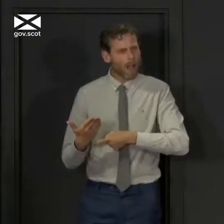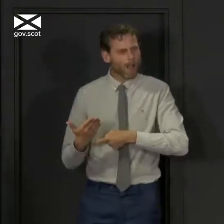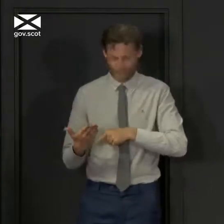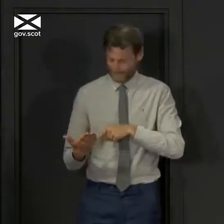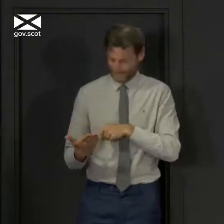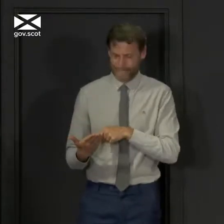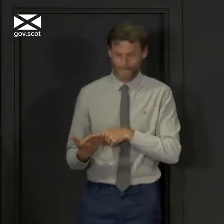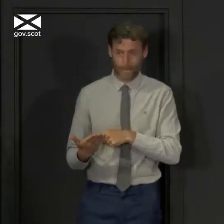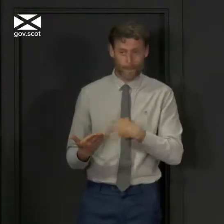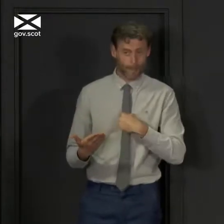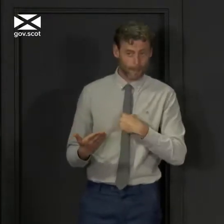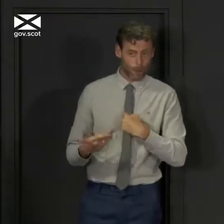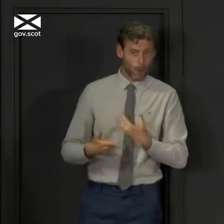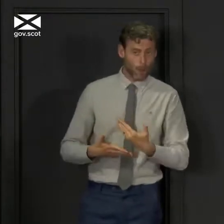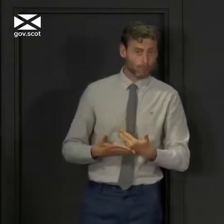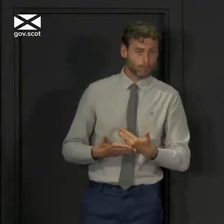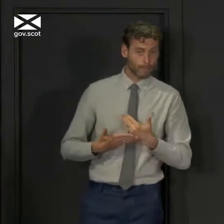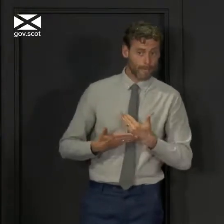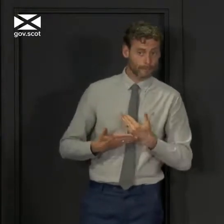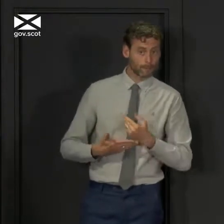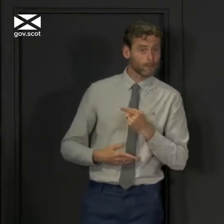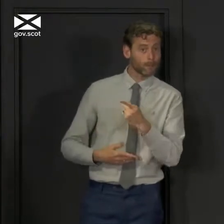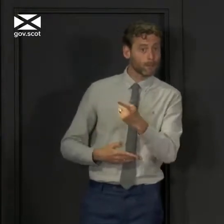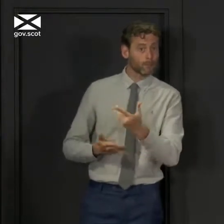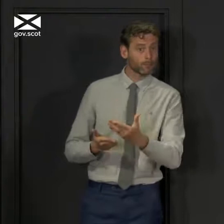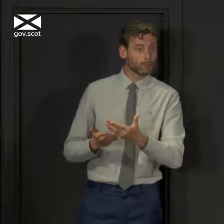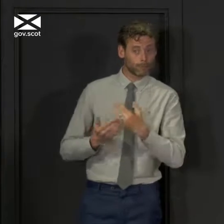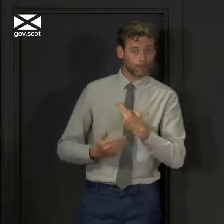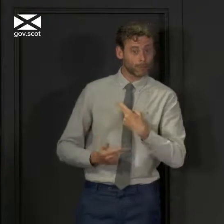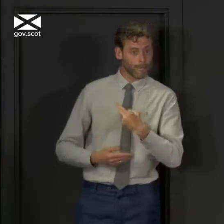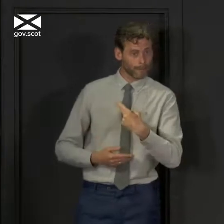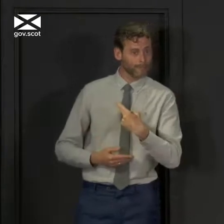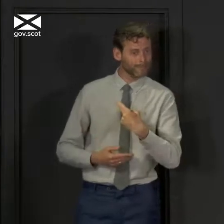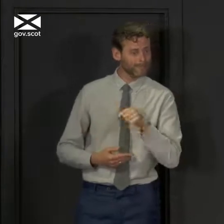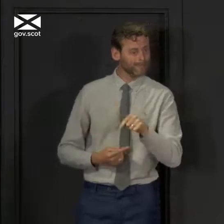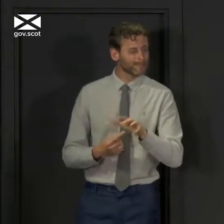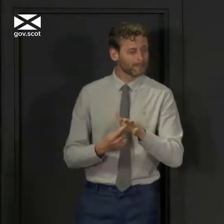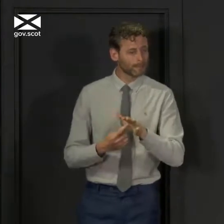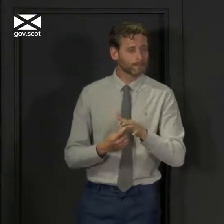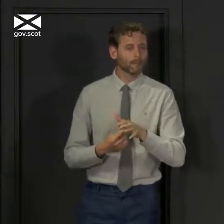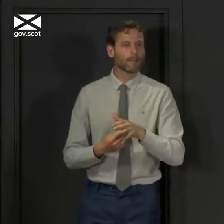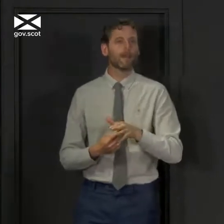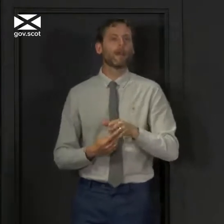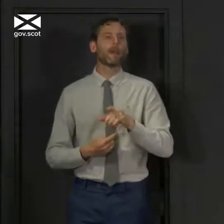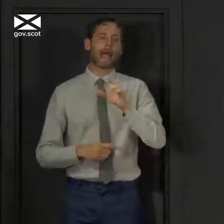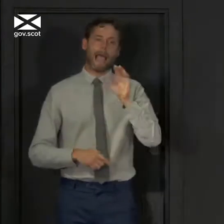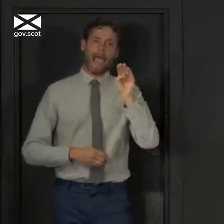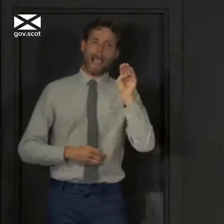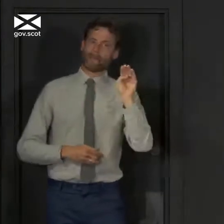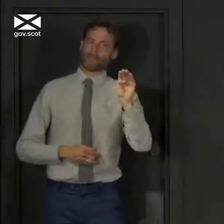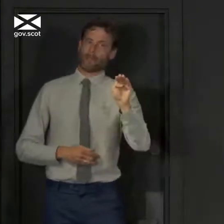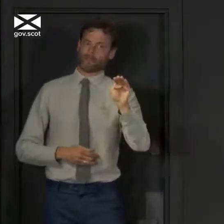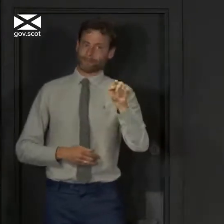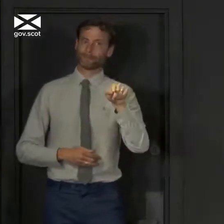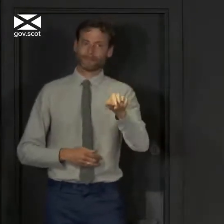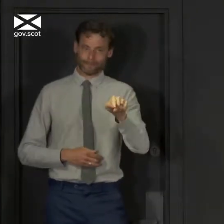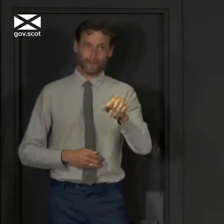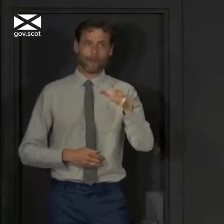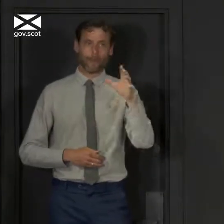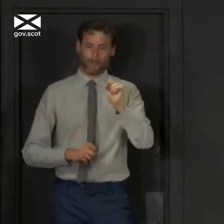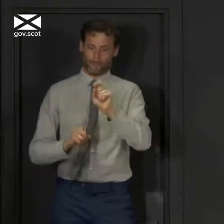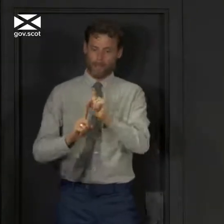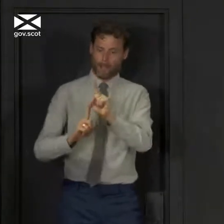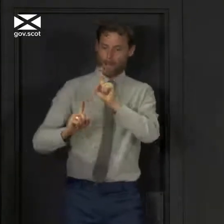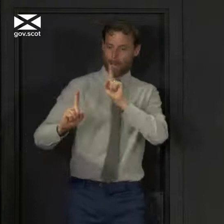you are protecting yourself and others. In particular, you must stay outdoors and stay at least two metres